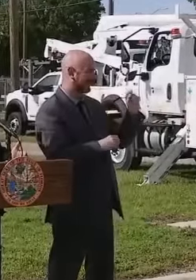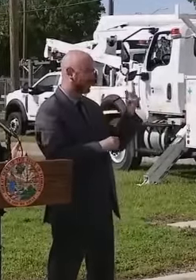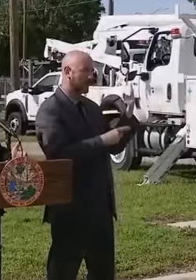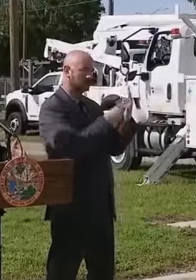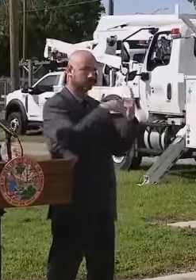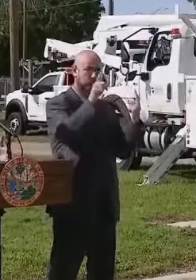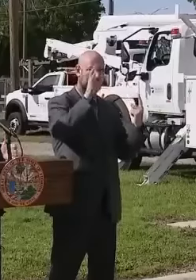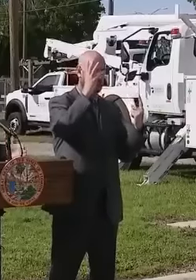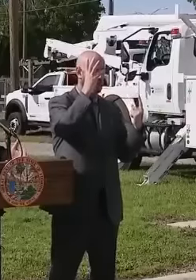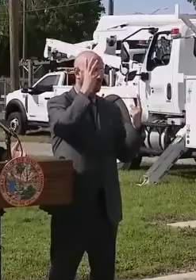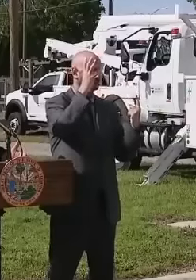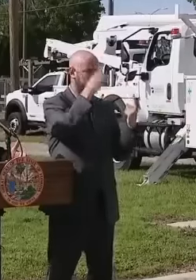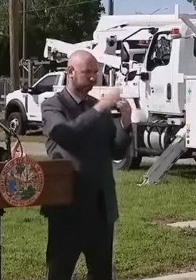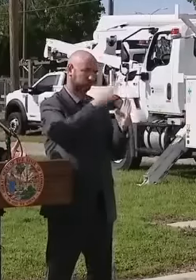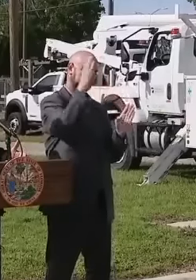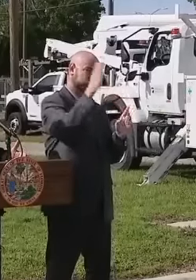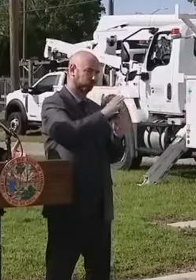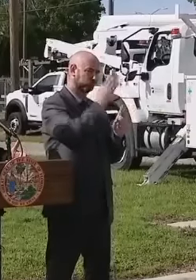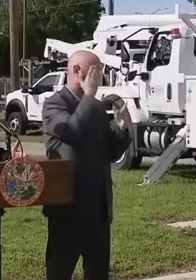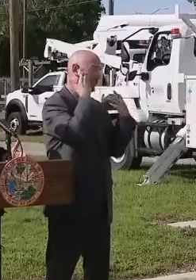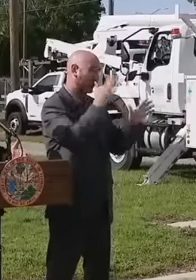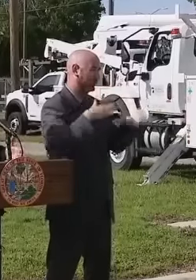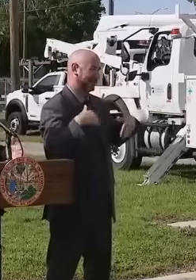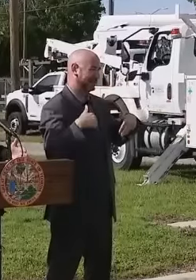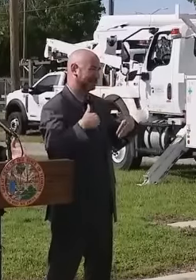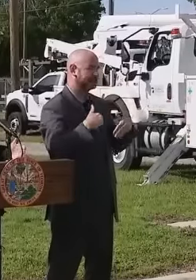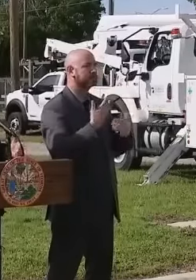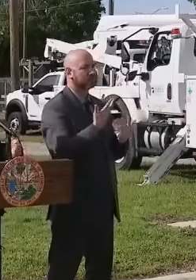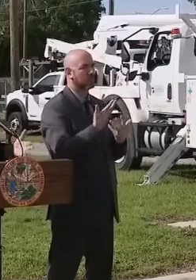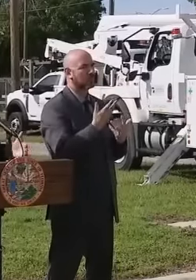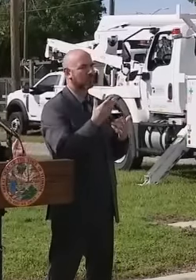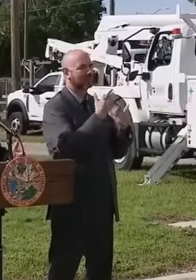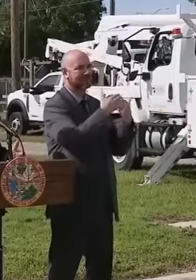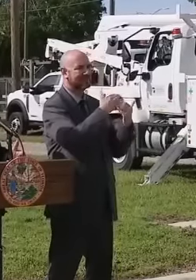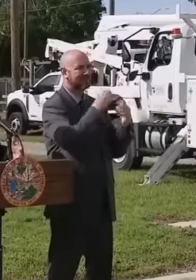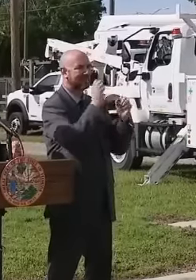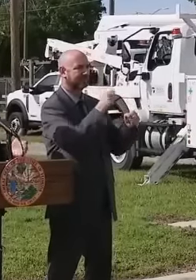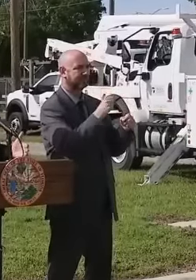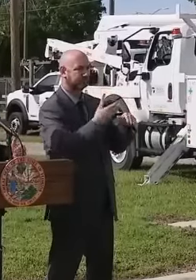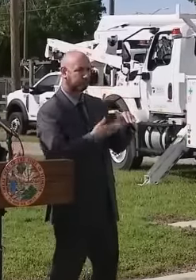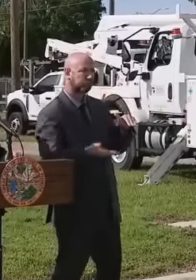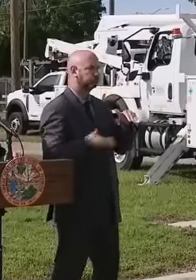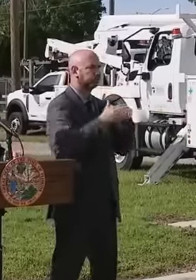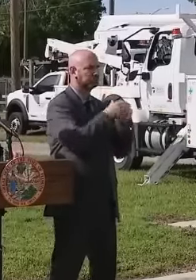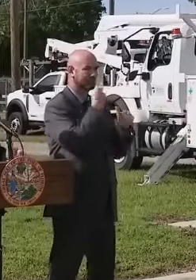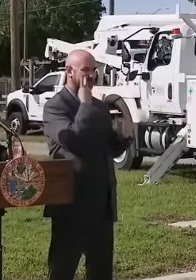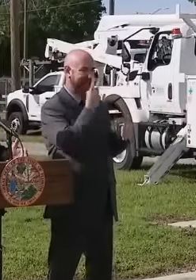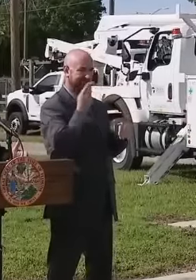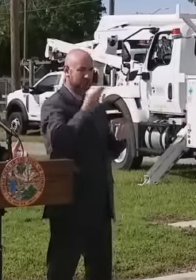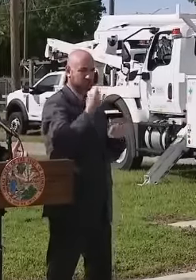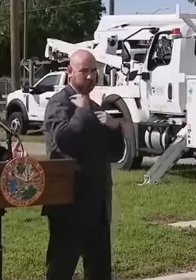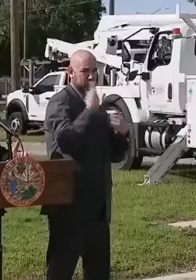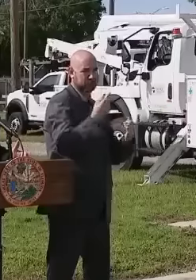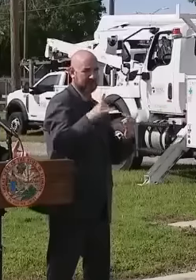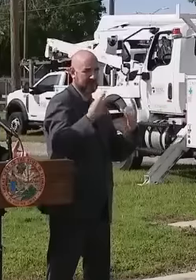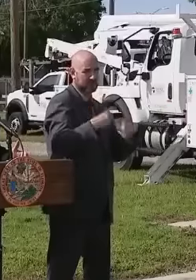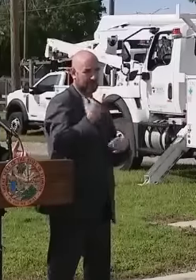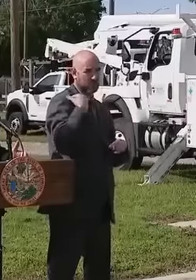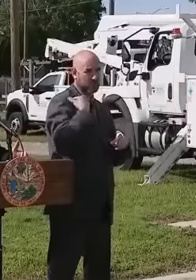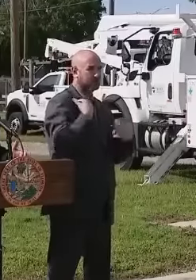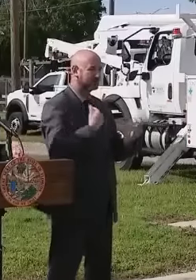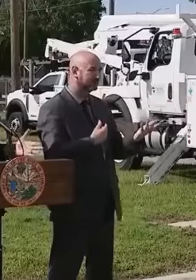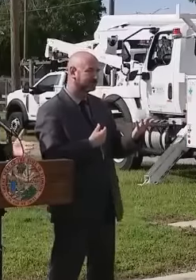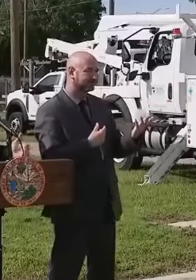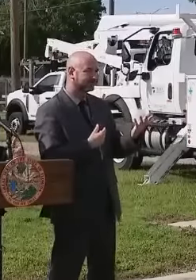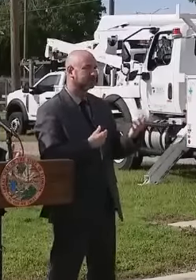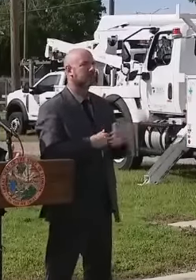Rapid intensification. All you've to do is look at history. When things get into the Gulf, we have rapid intensification, usually two, three numbers